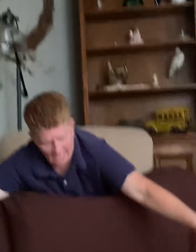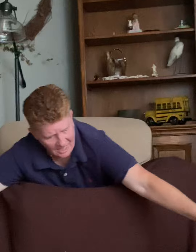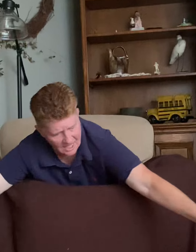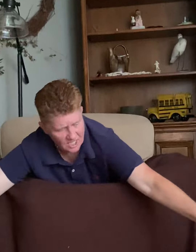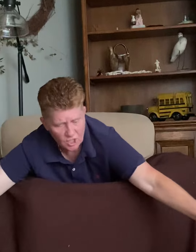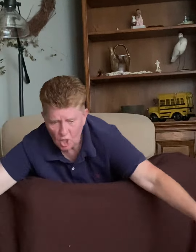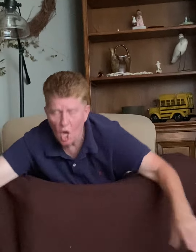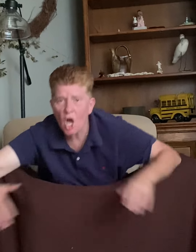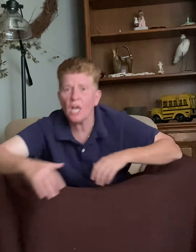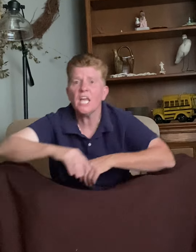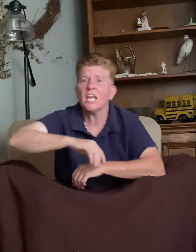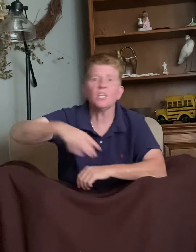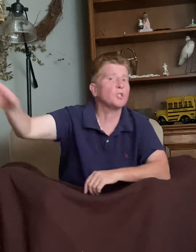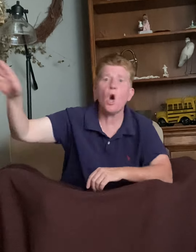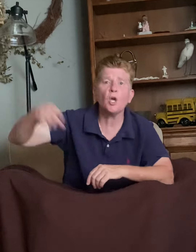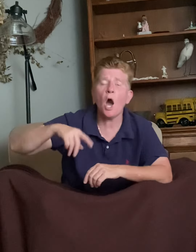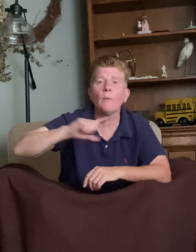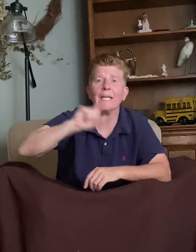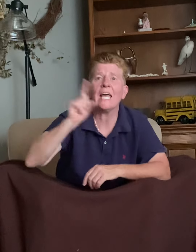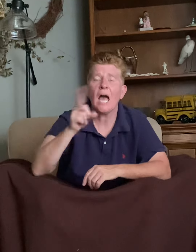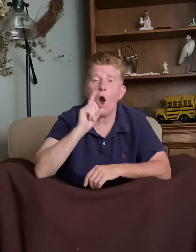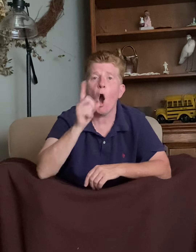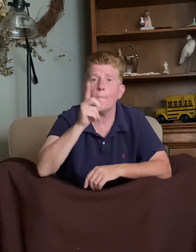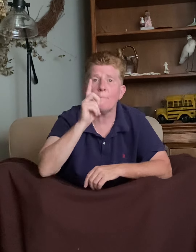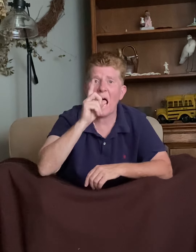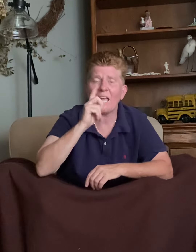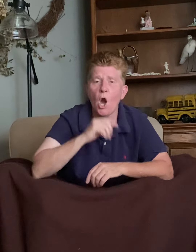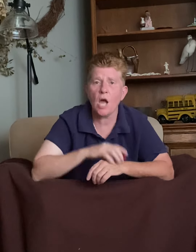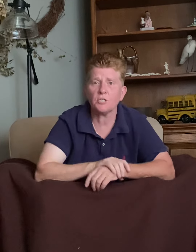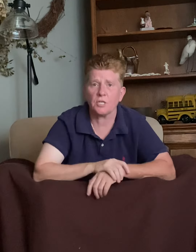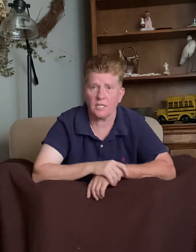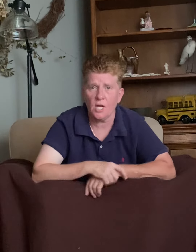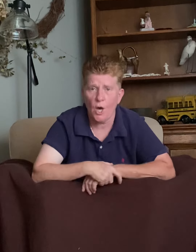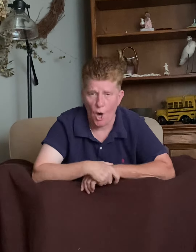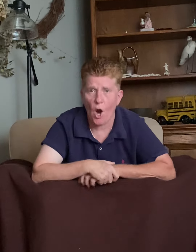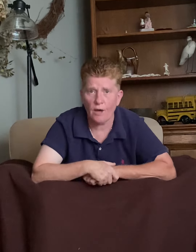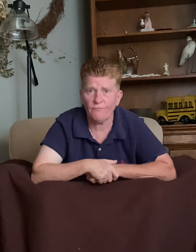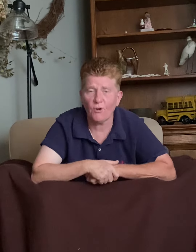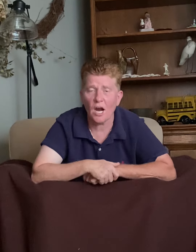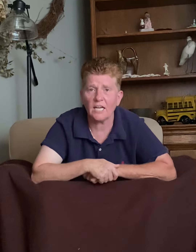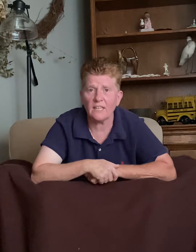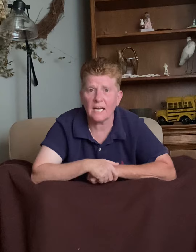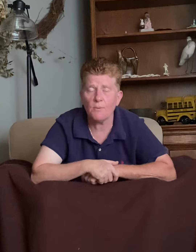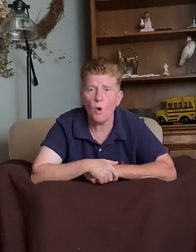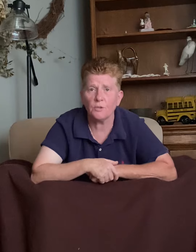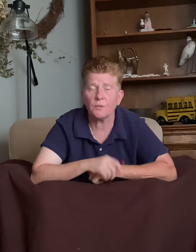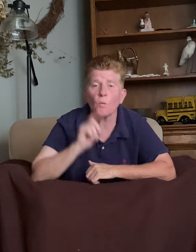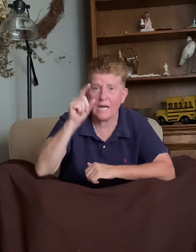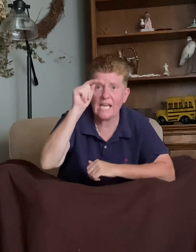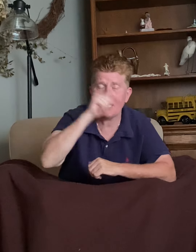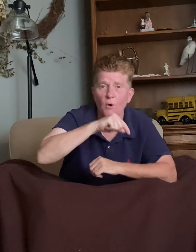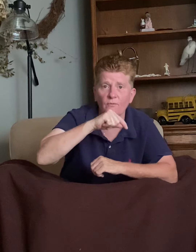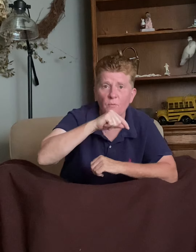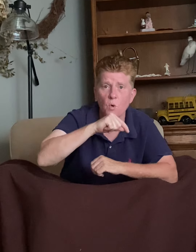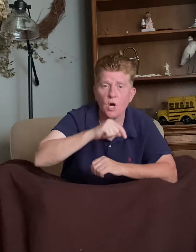like, this long. It's all going. My auction on Friday that I'm holding, when I come home from work,